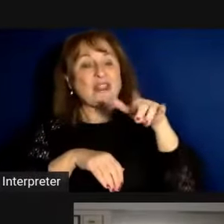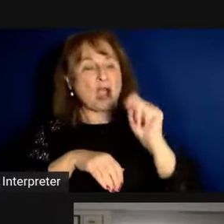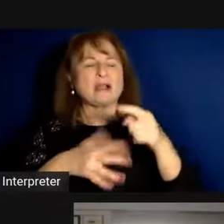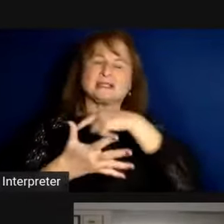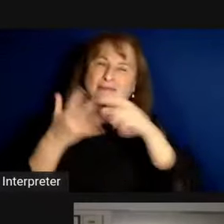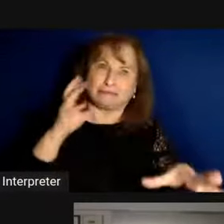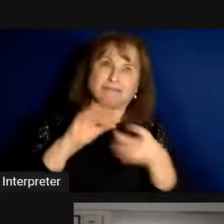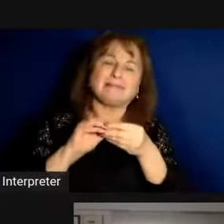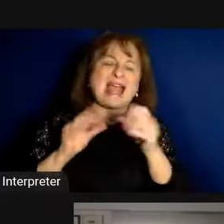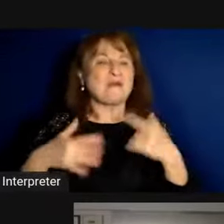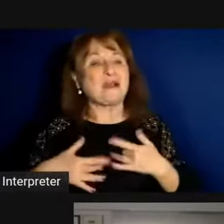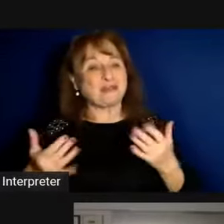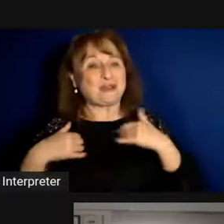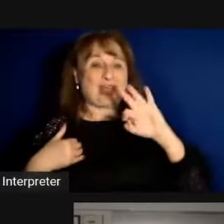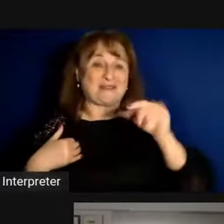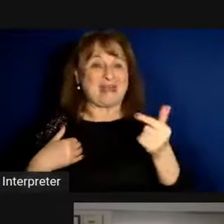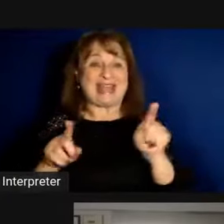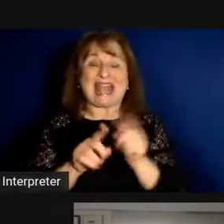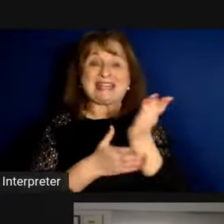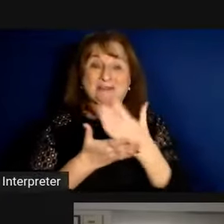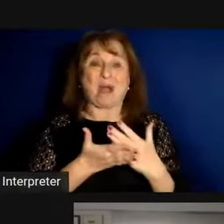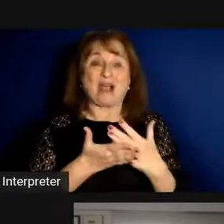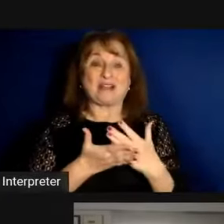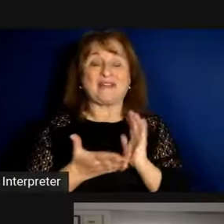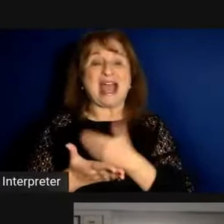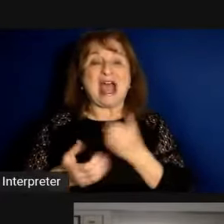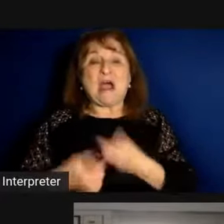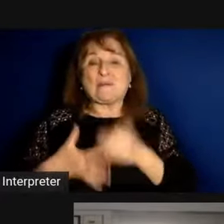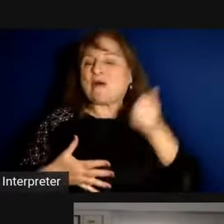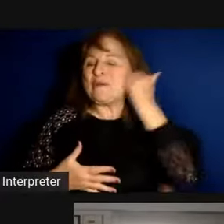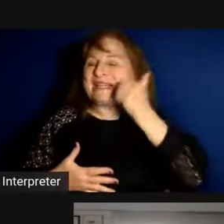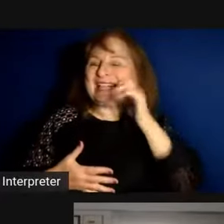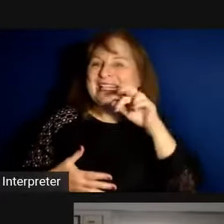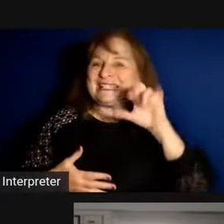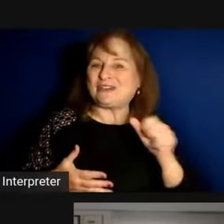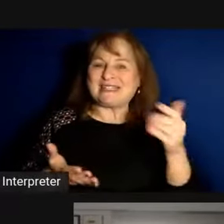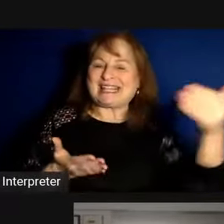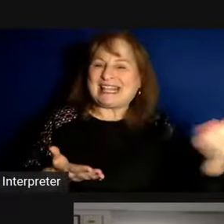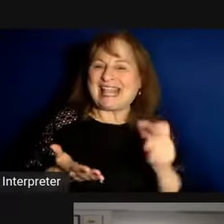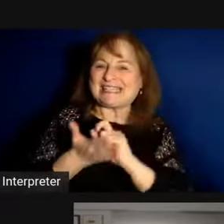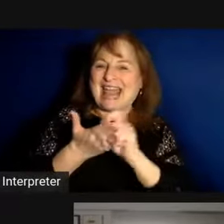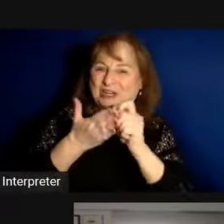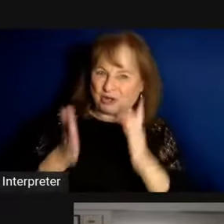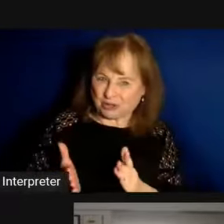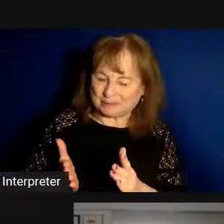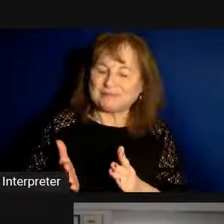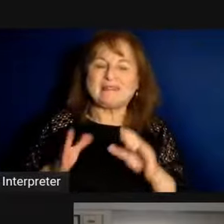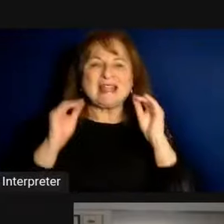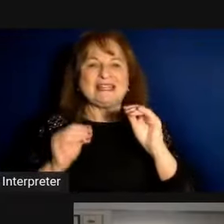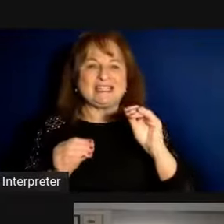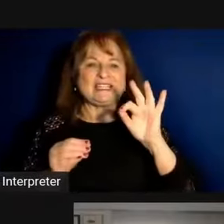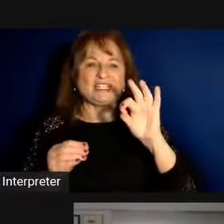And we were thrilled to have Meg as part of our Poem a Day series as a guest editor. They teach at Franklin